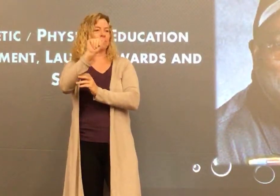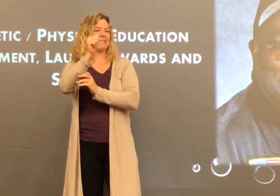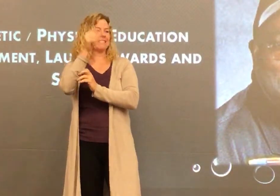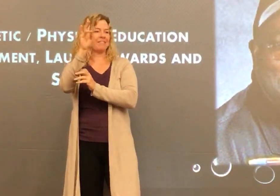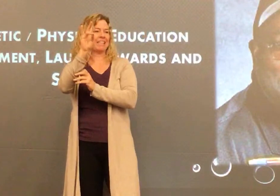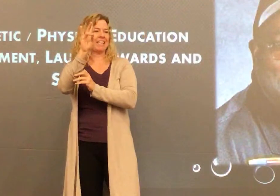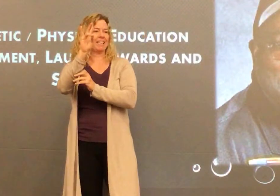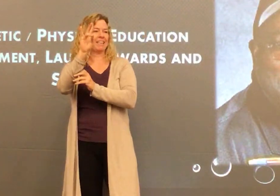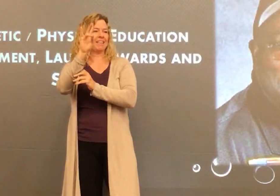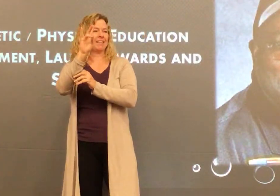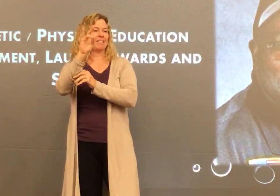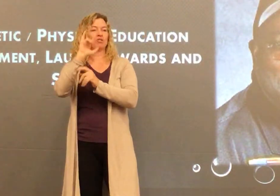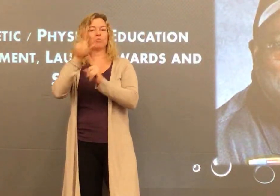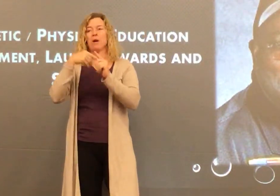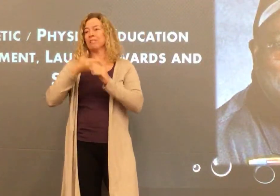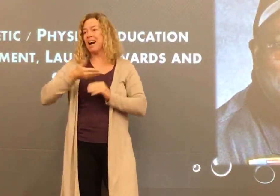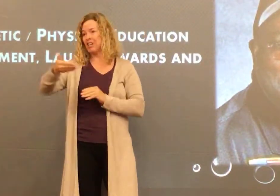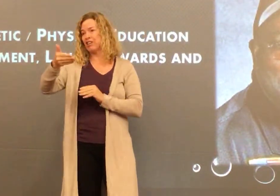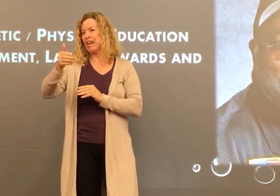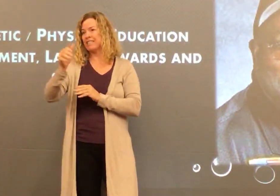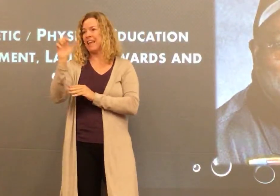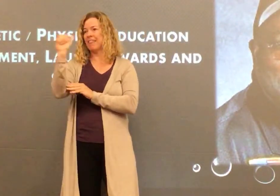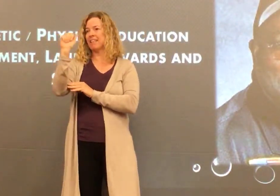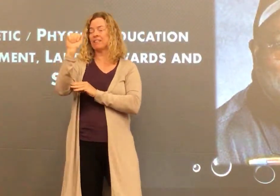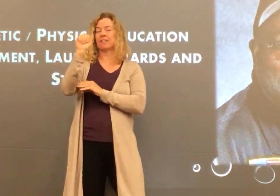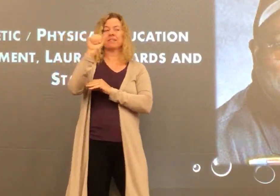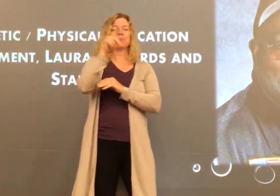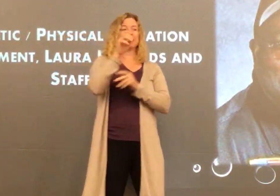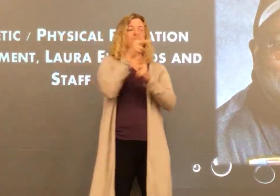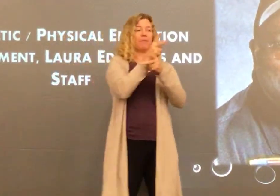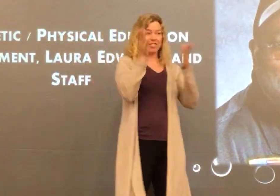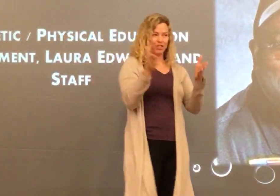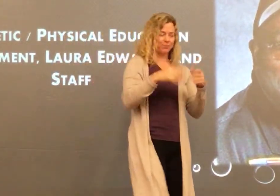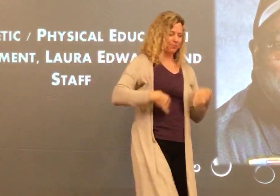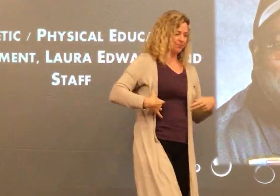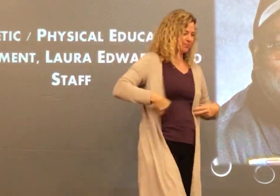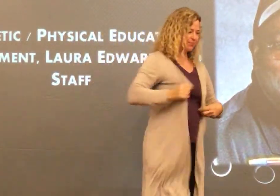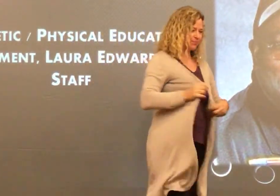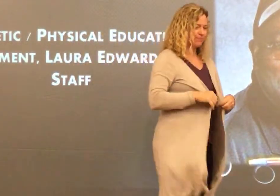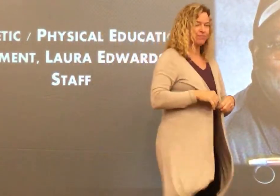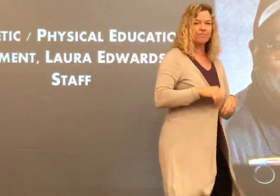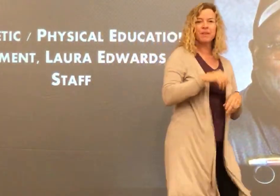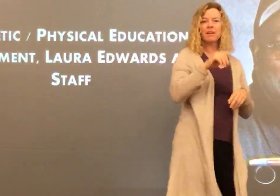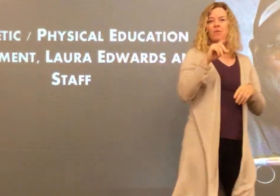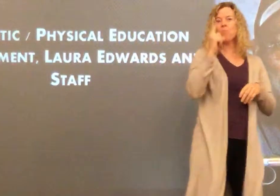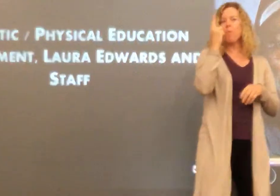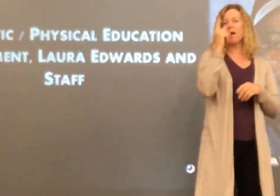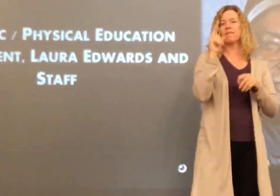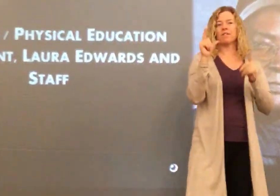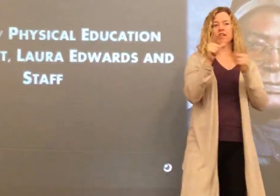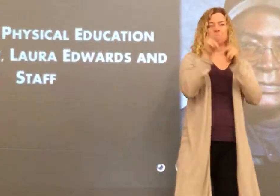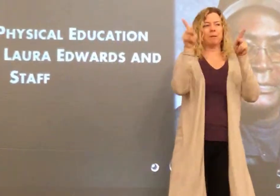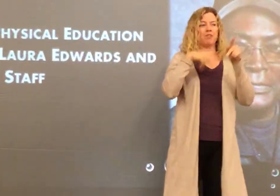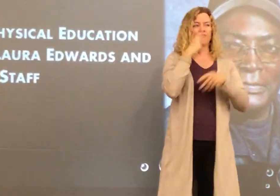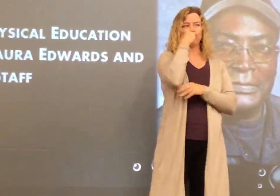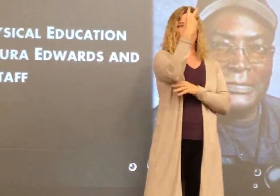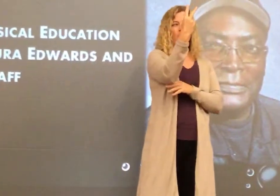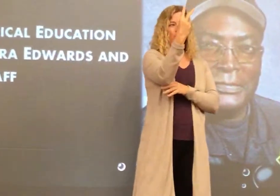that was August 2017, when I was initially hired as athletics PE supervisor.